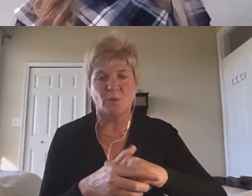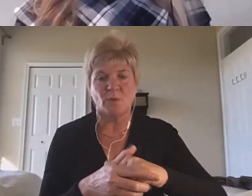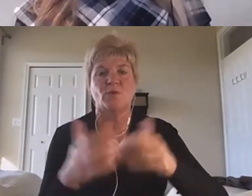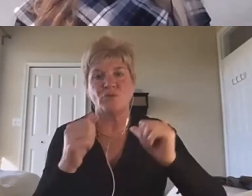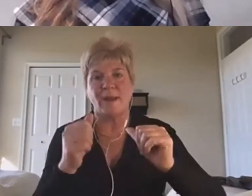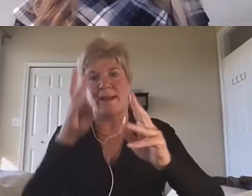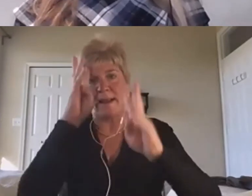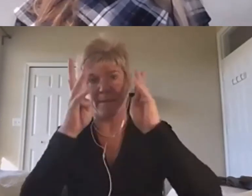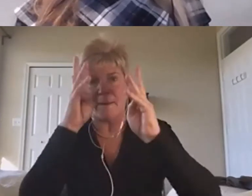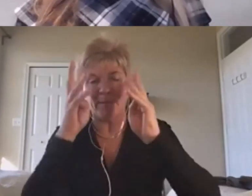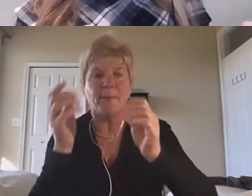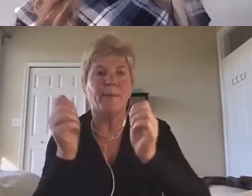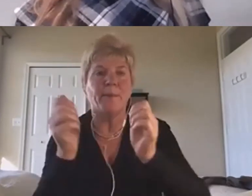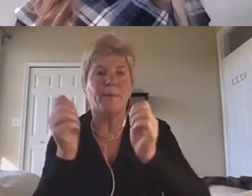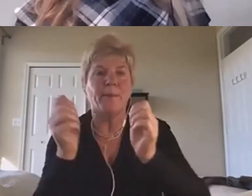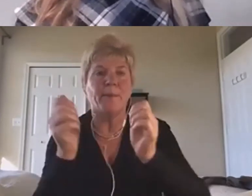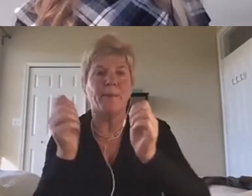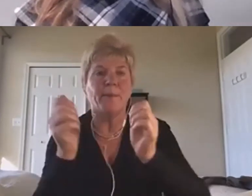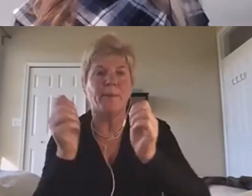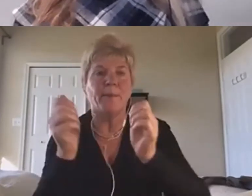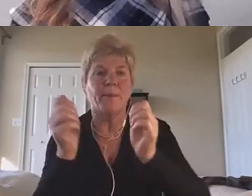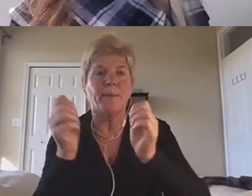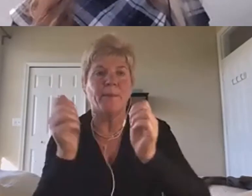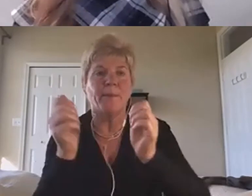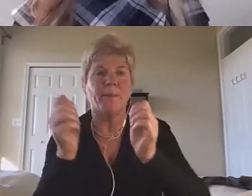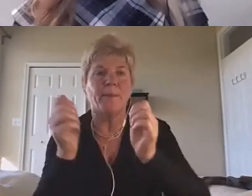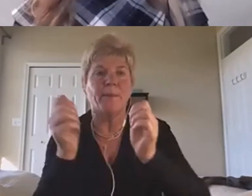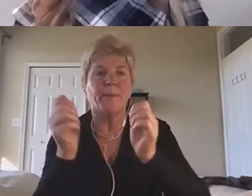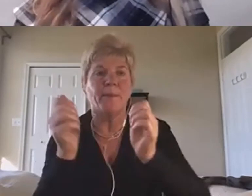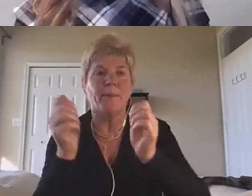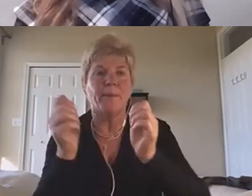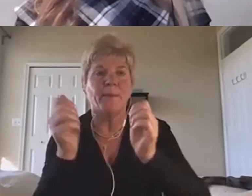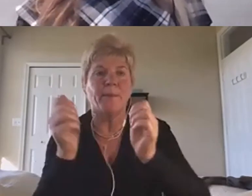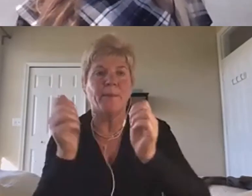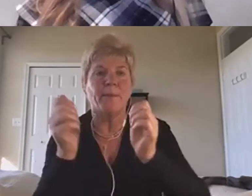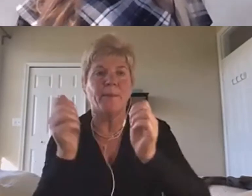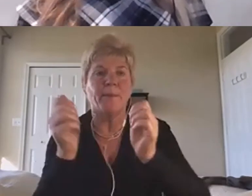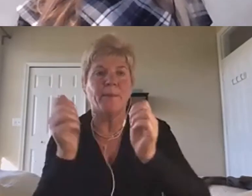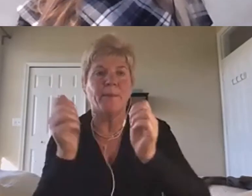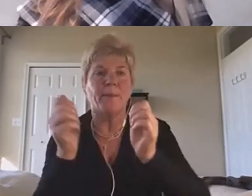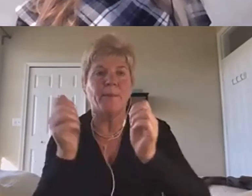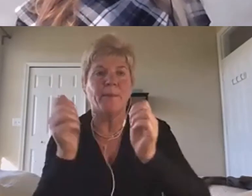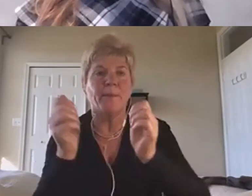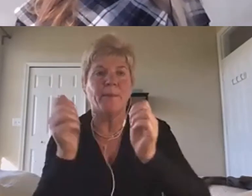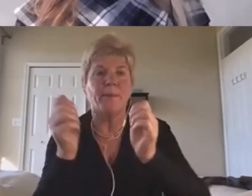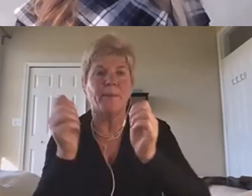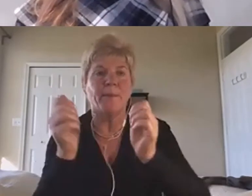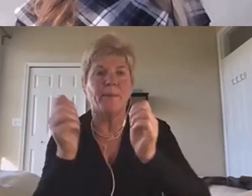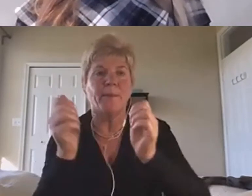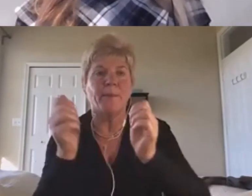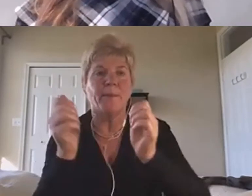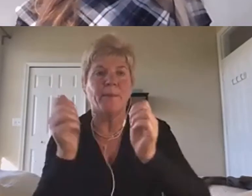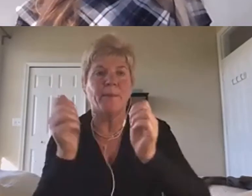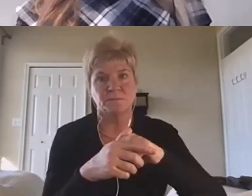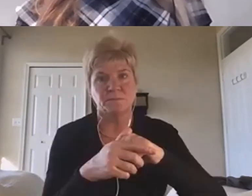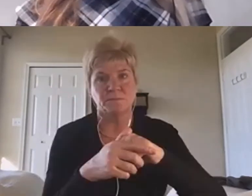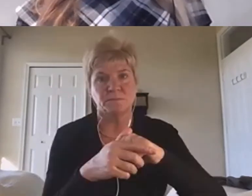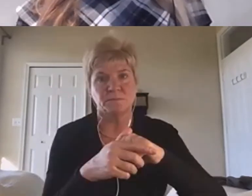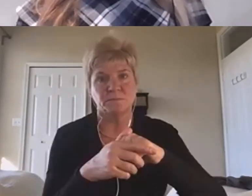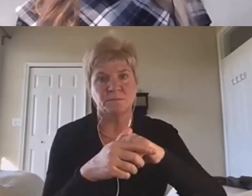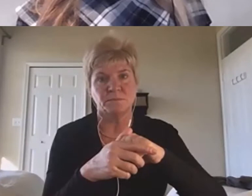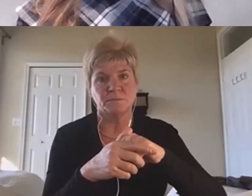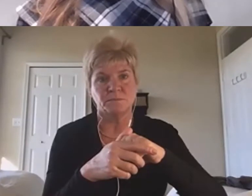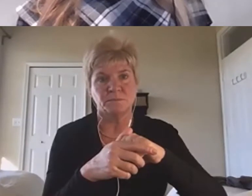to support inclusive policies around